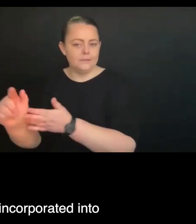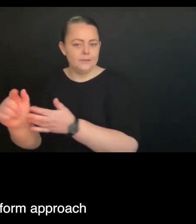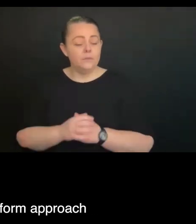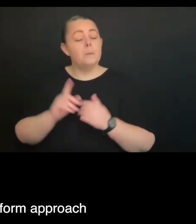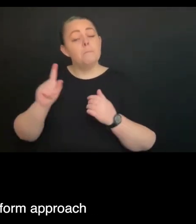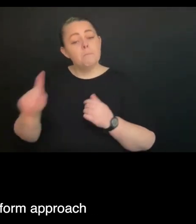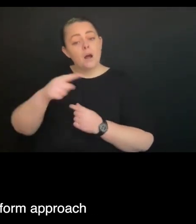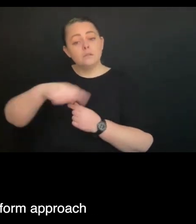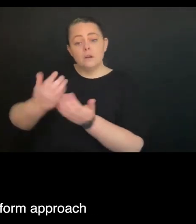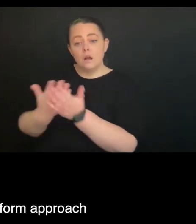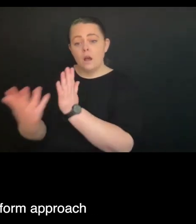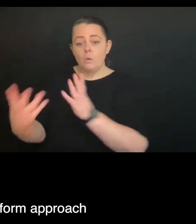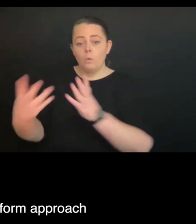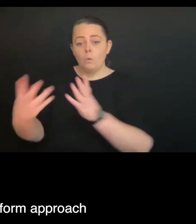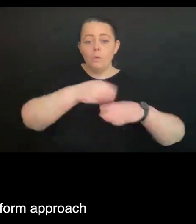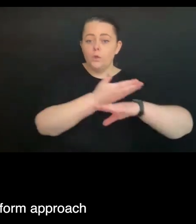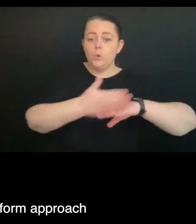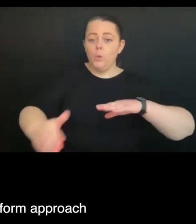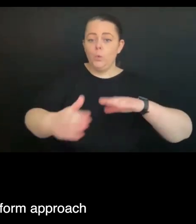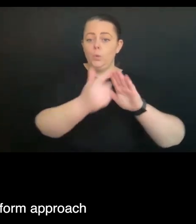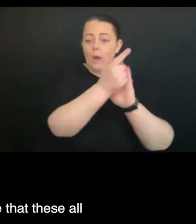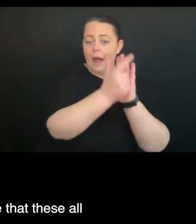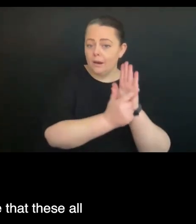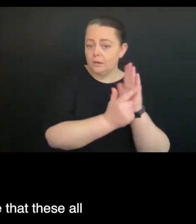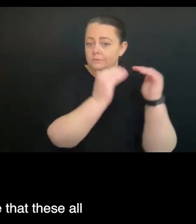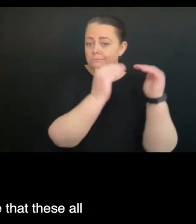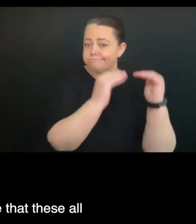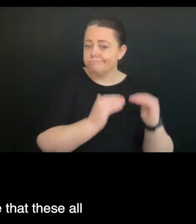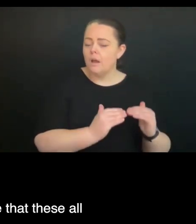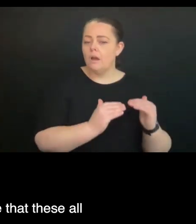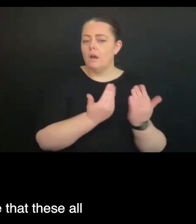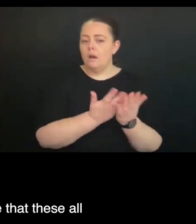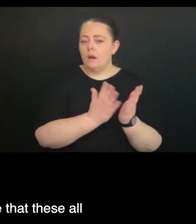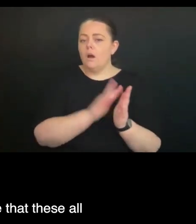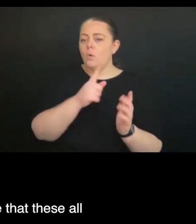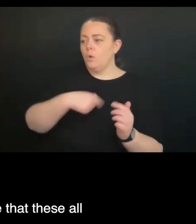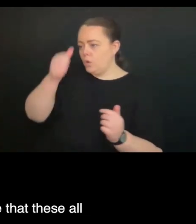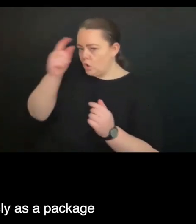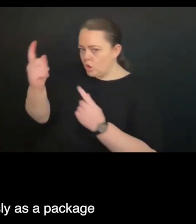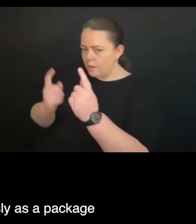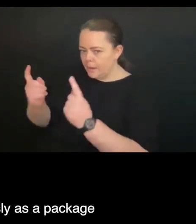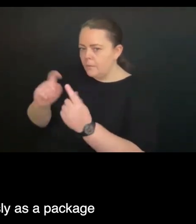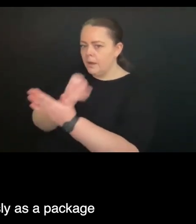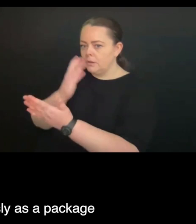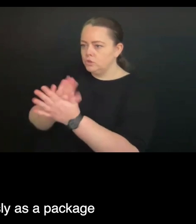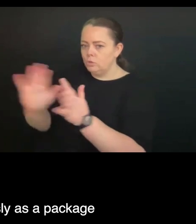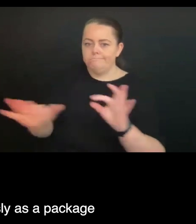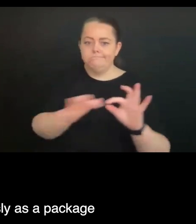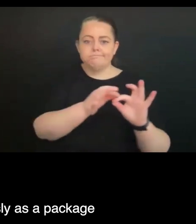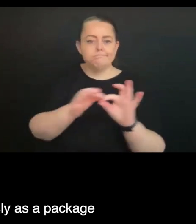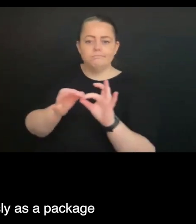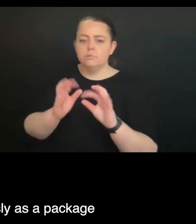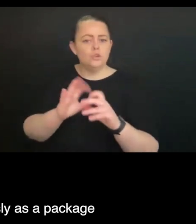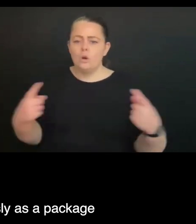is incorporated into the new Act is still part of the reform approach going forward, and making sure that these all interrelate and operate